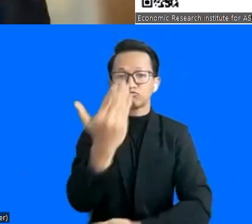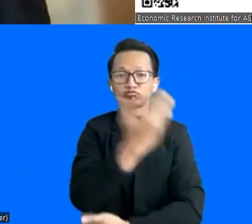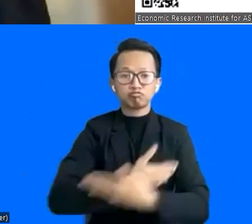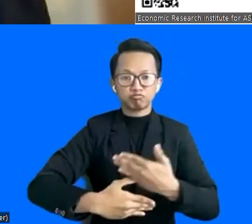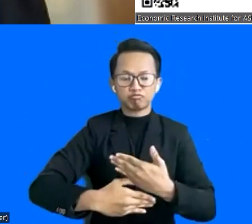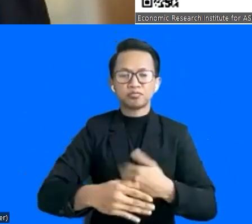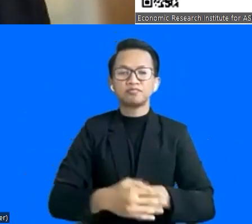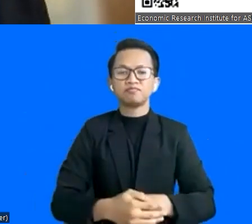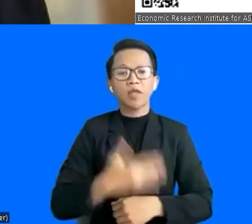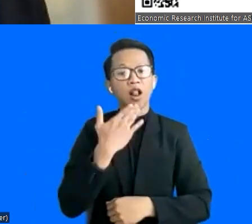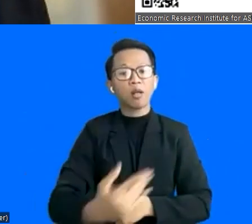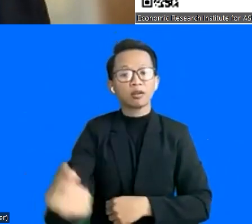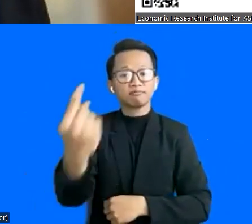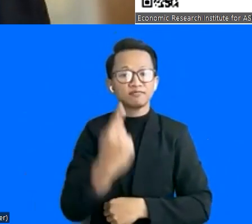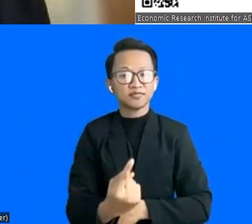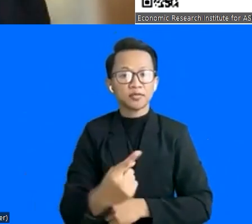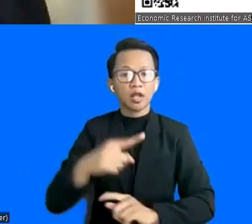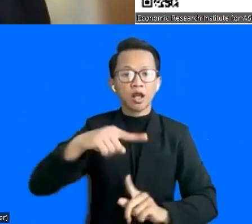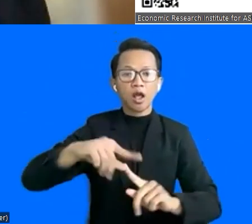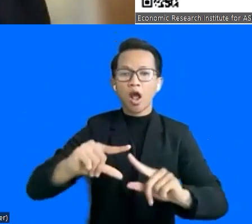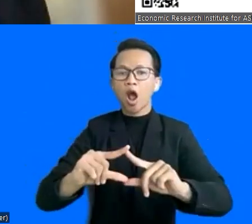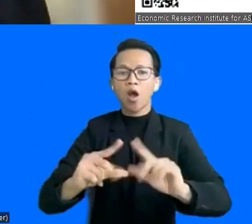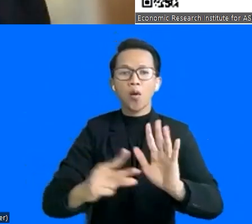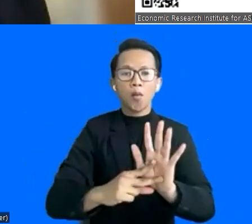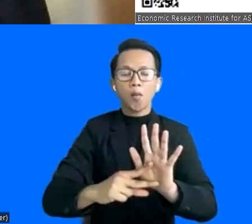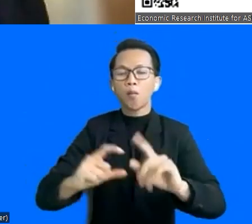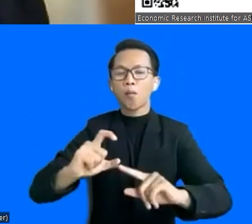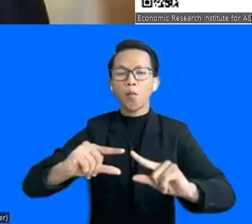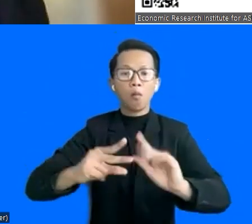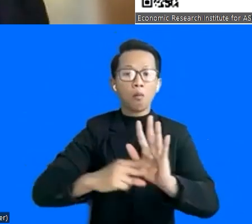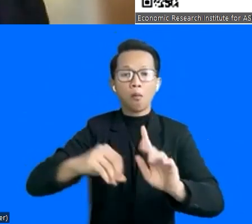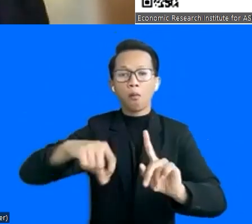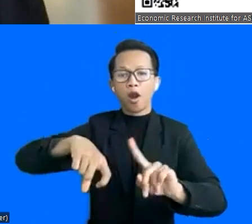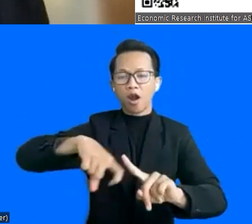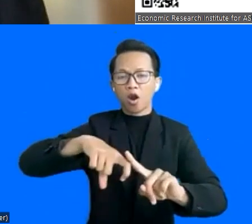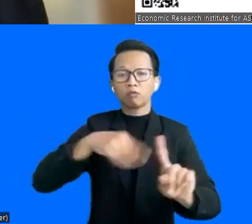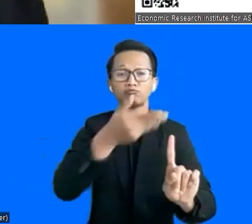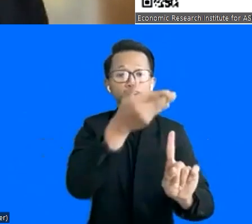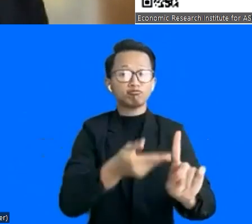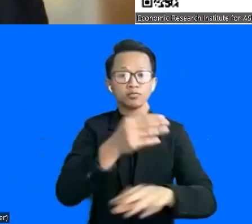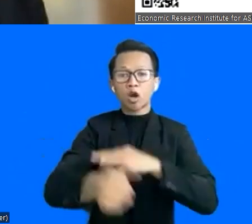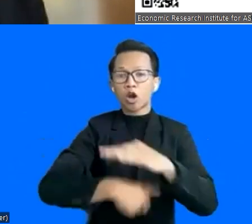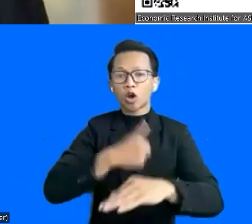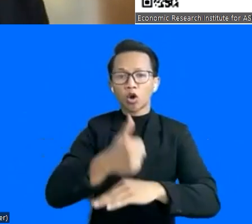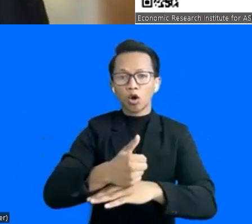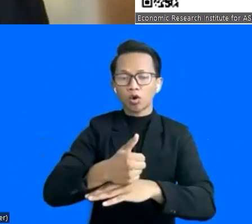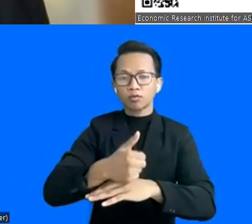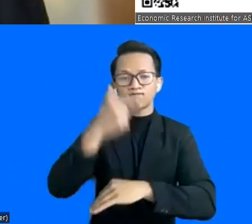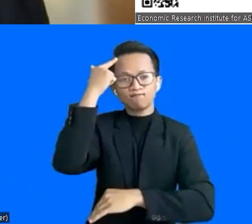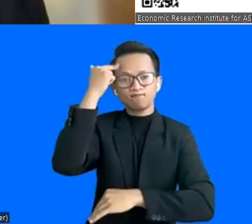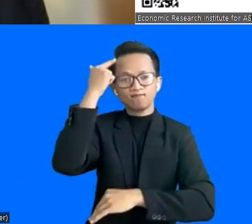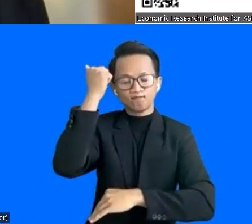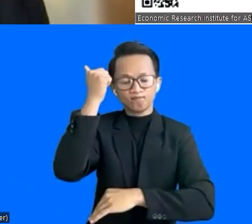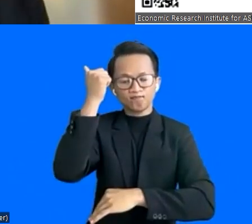Welcome Tan Chanok Jirafa Korn. She is the head of learning and development at Fulkan Coalition